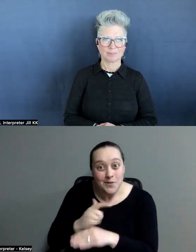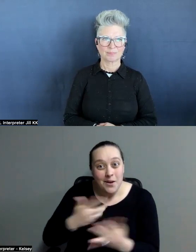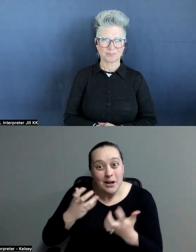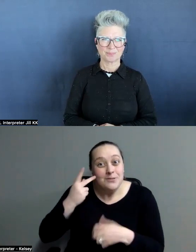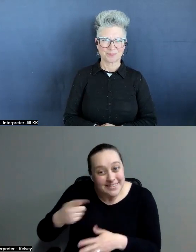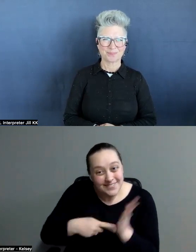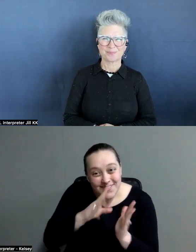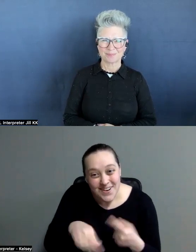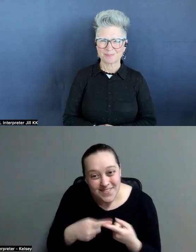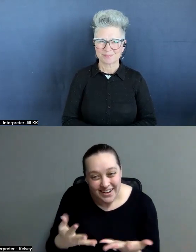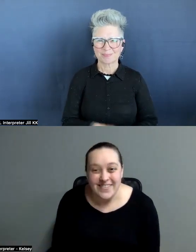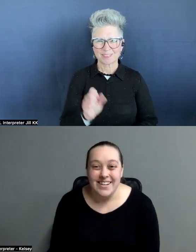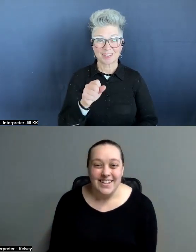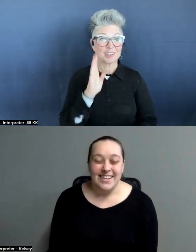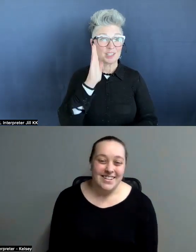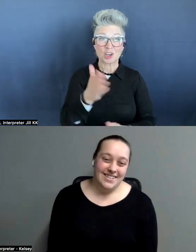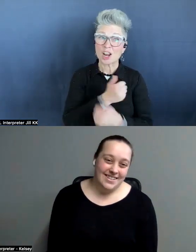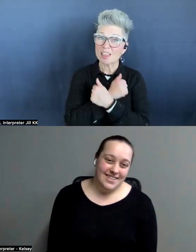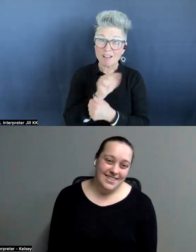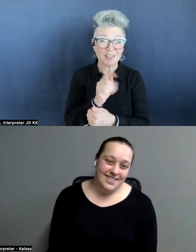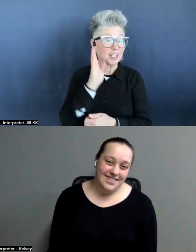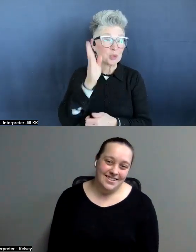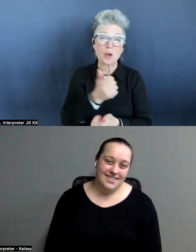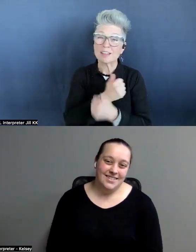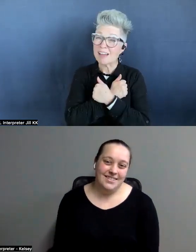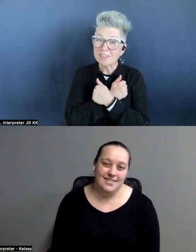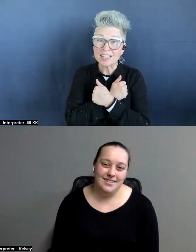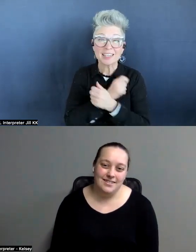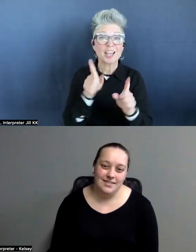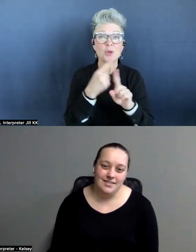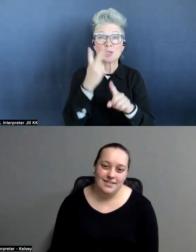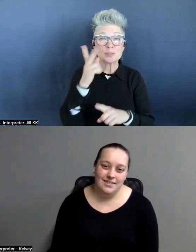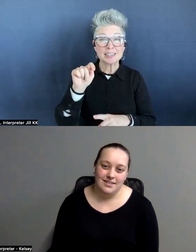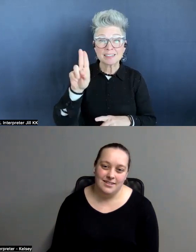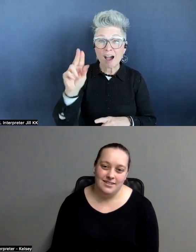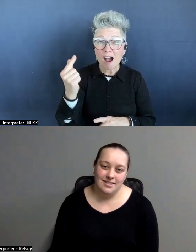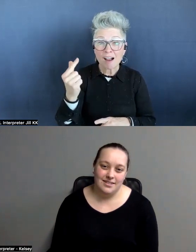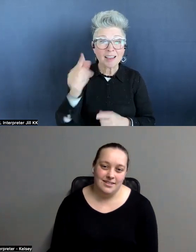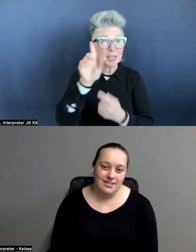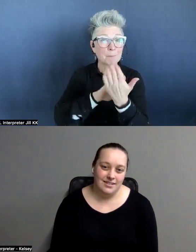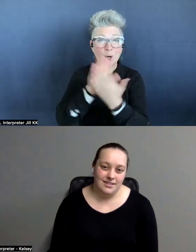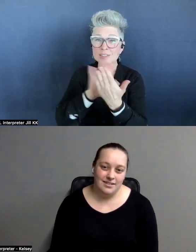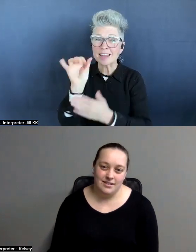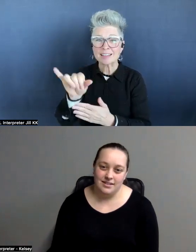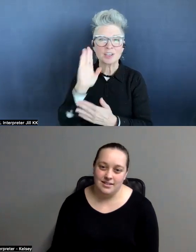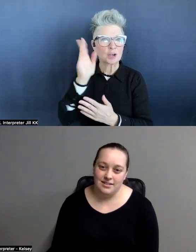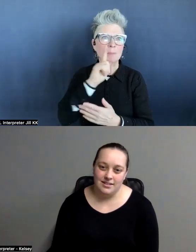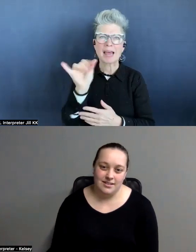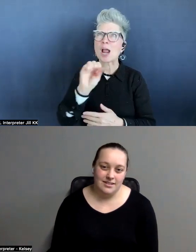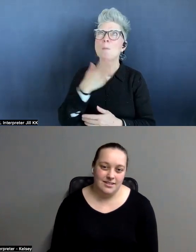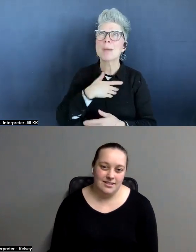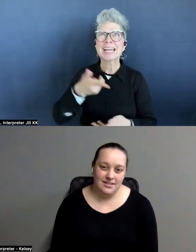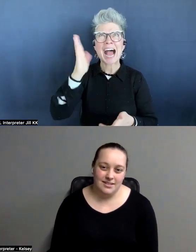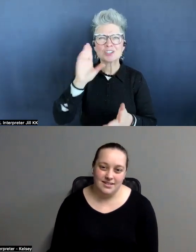talking about. Yeah. You're going to love it. You will love it. And when you see Tug in person like that, you're going to be like, oh my gosh.